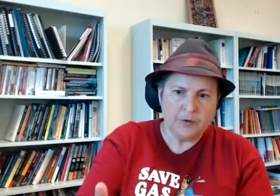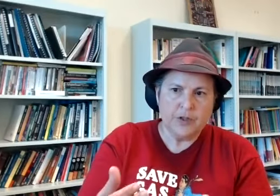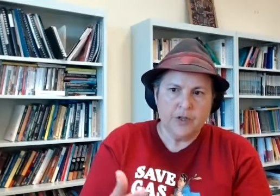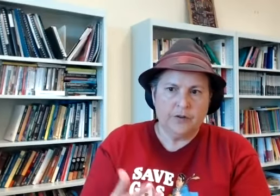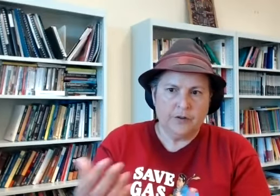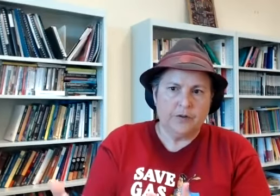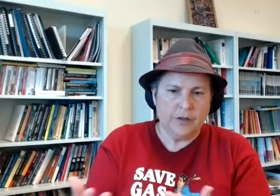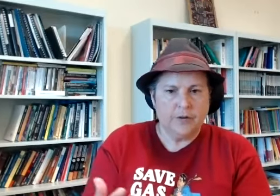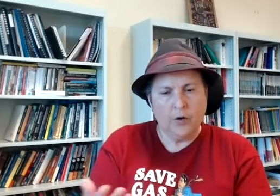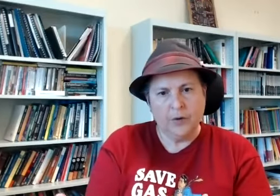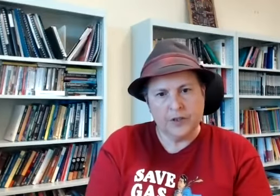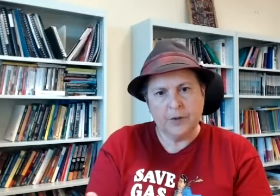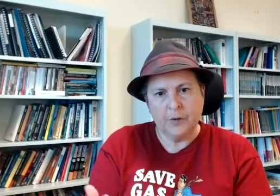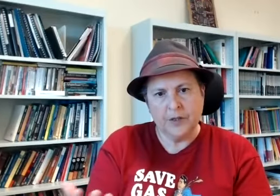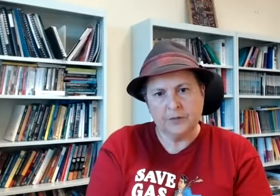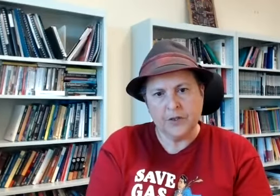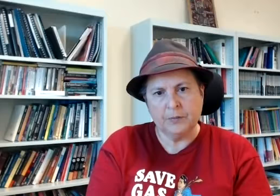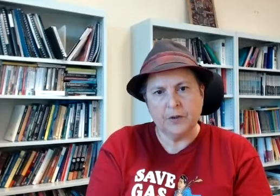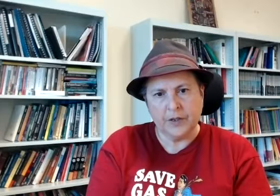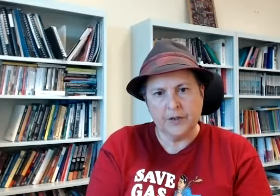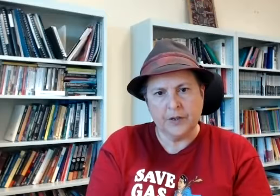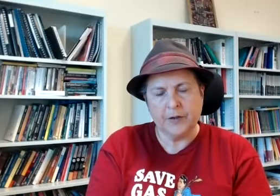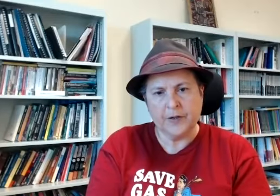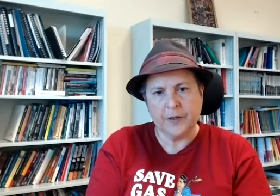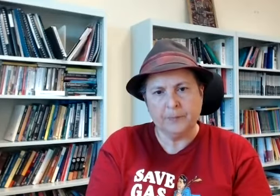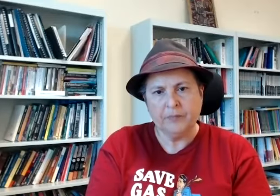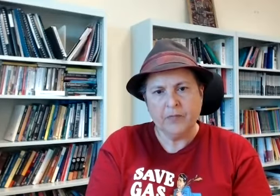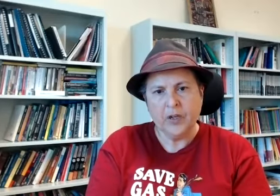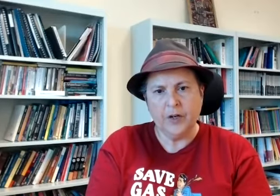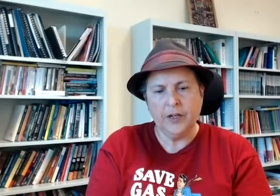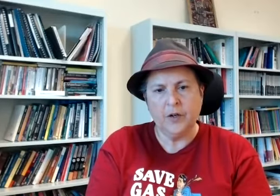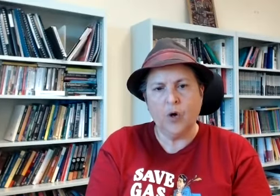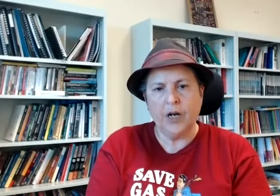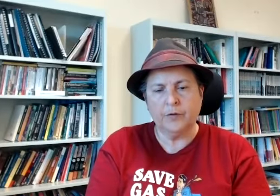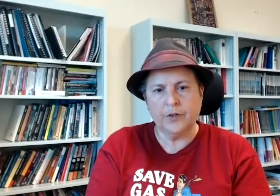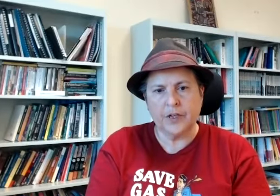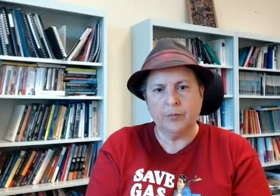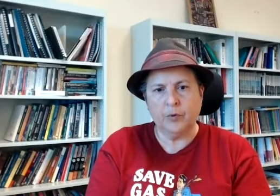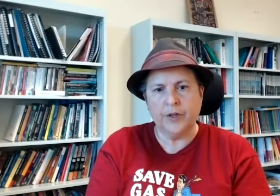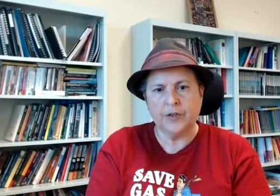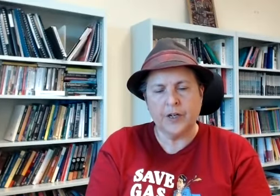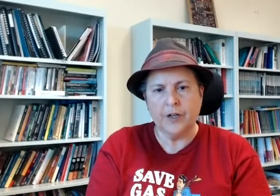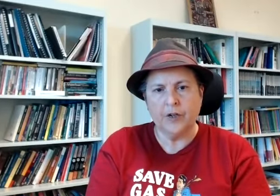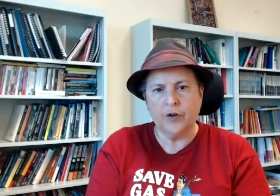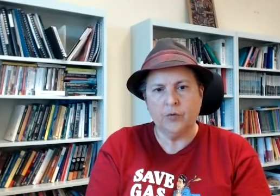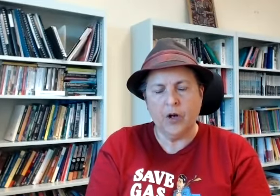the whole experience of disability so it's um you know in a way for example that uh you know um